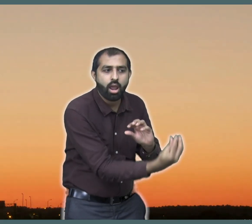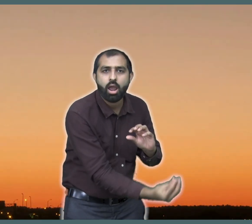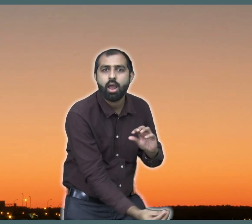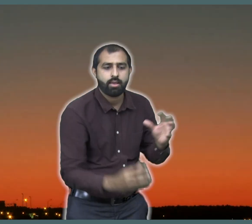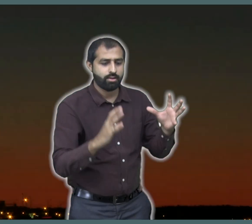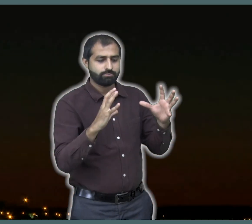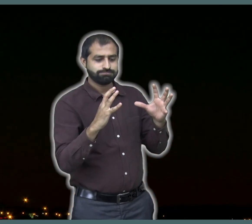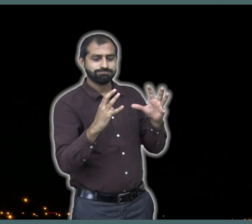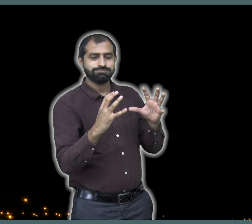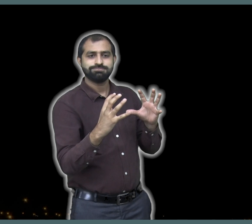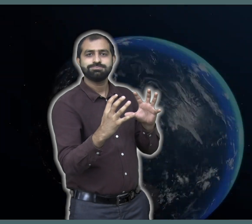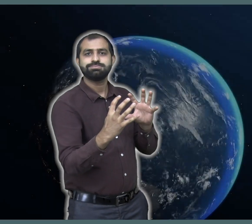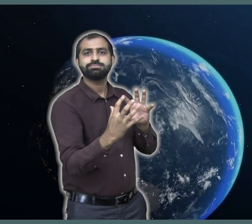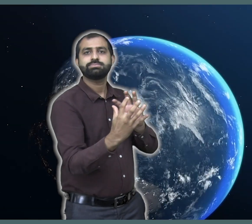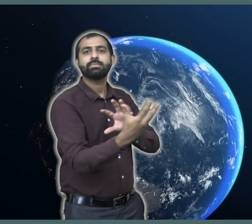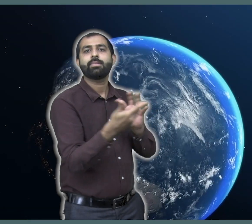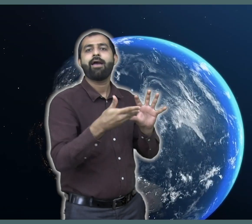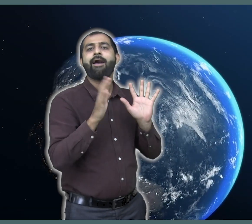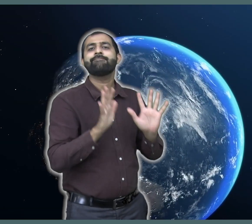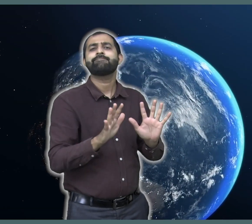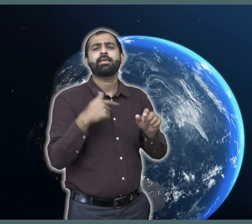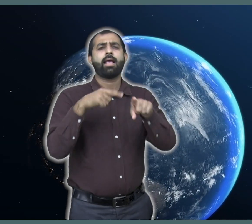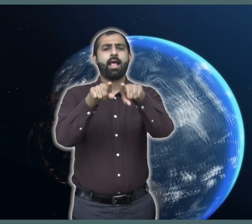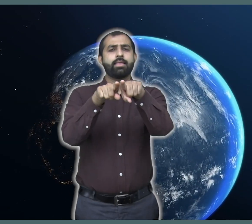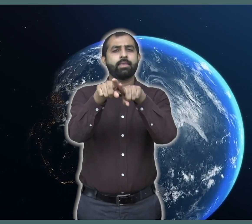When we are on the side of earth that is facing the sun, we have daylight.